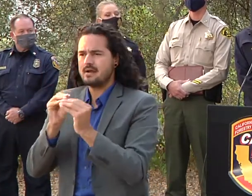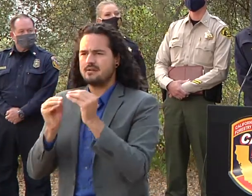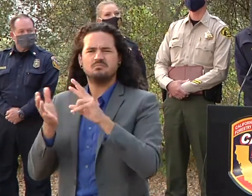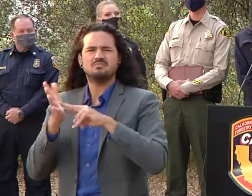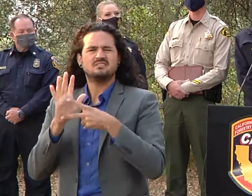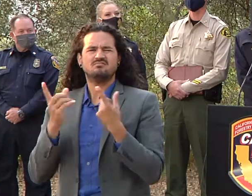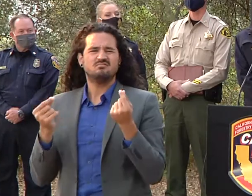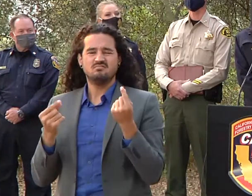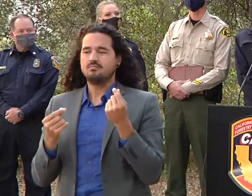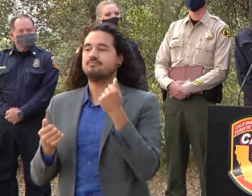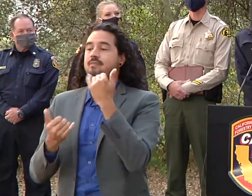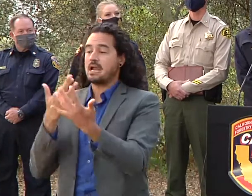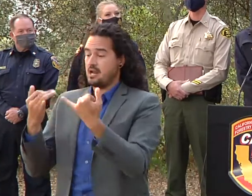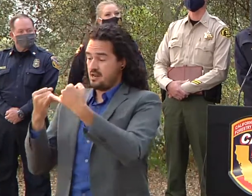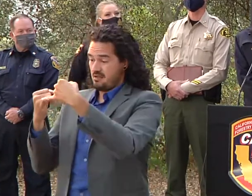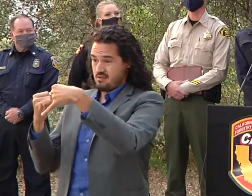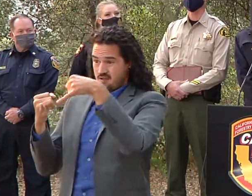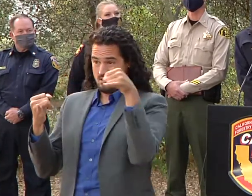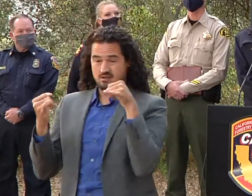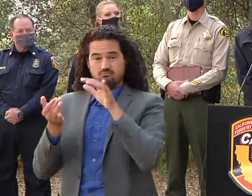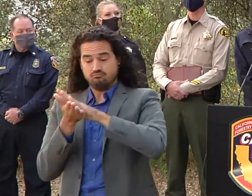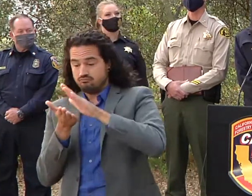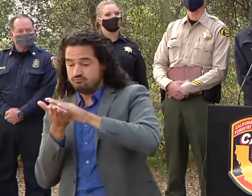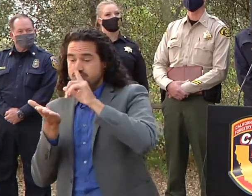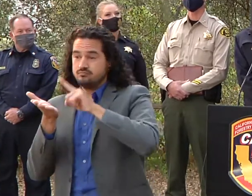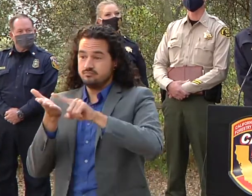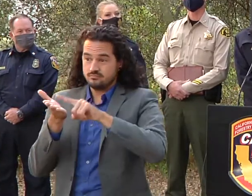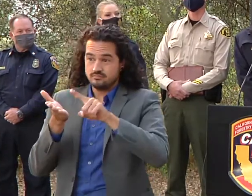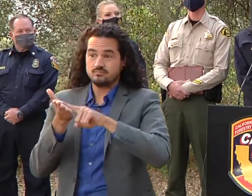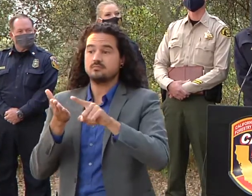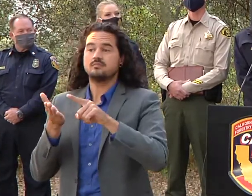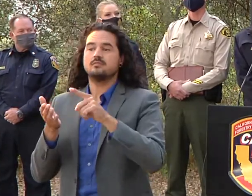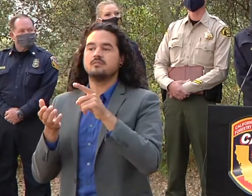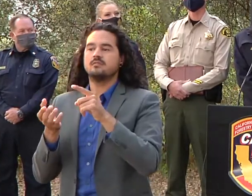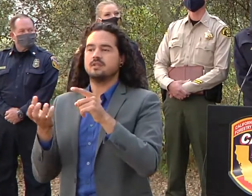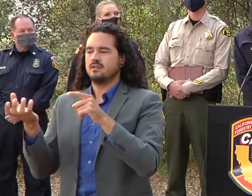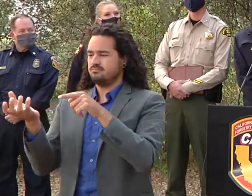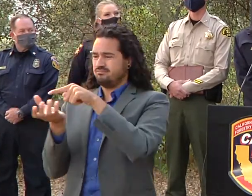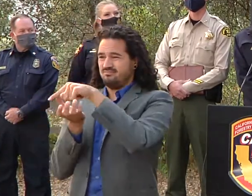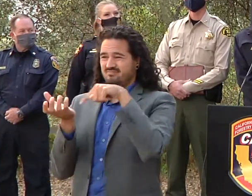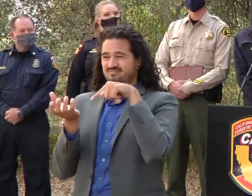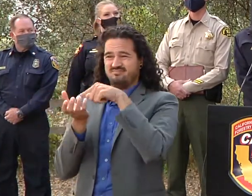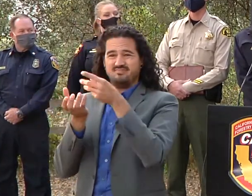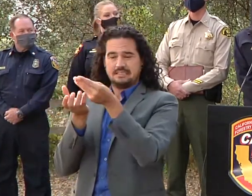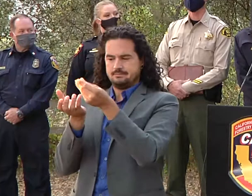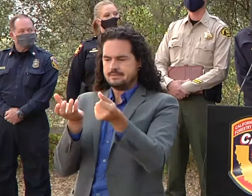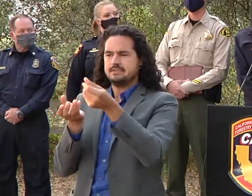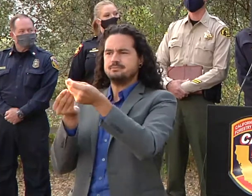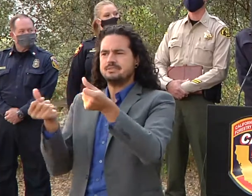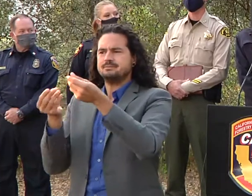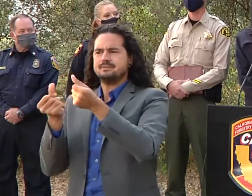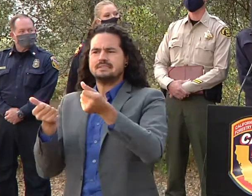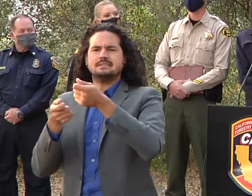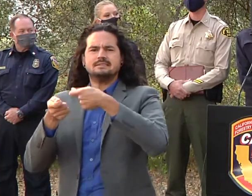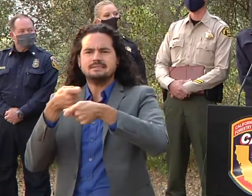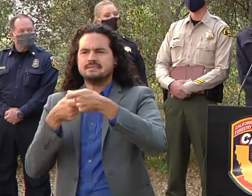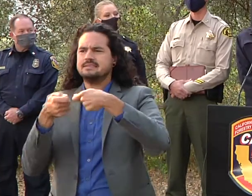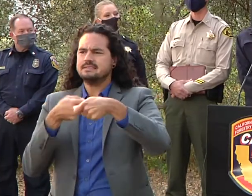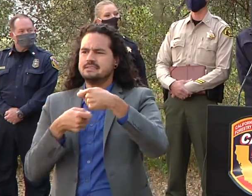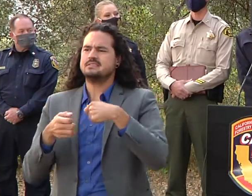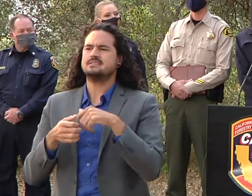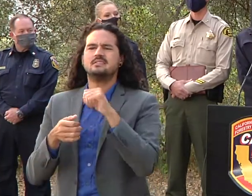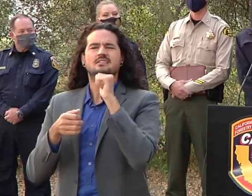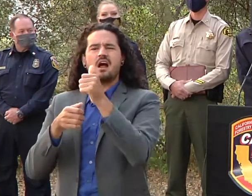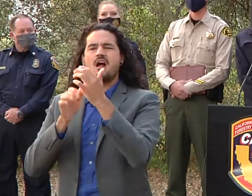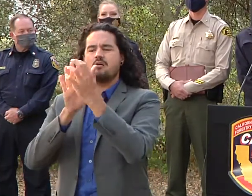fire lines and making those uh so that they can uh weather the coming weather of this winter and not cause erosion or anything of that nature